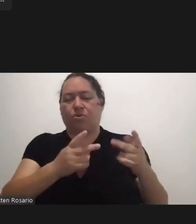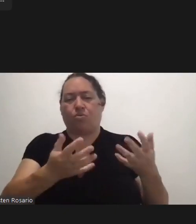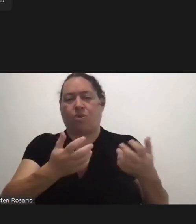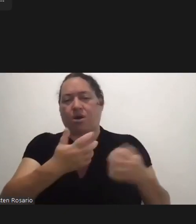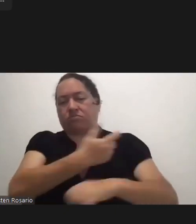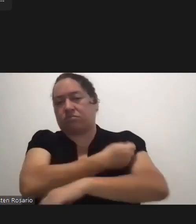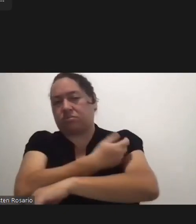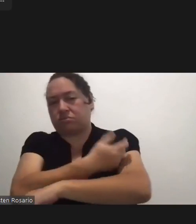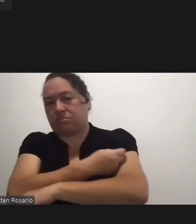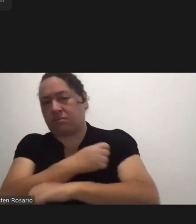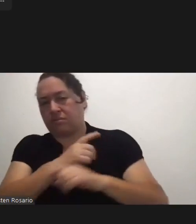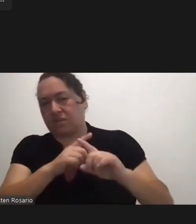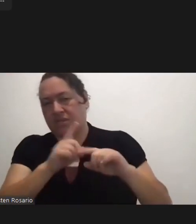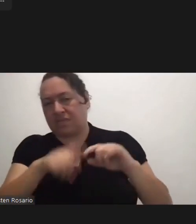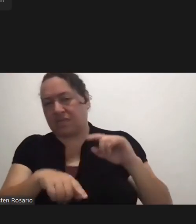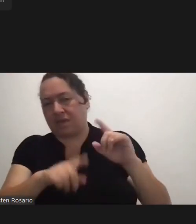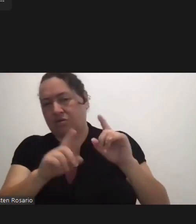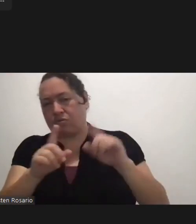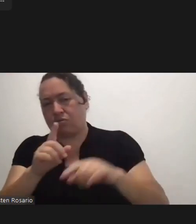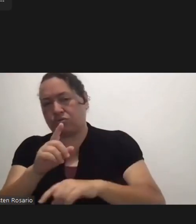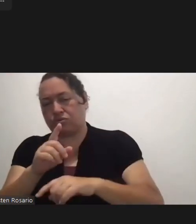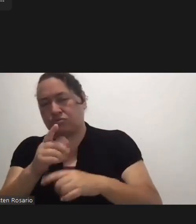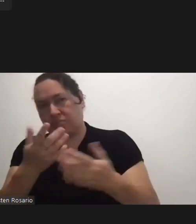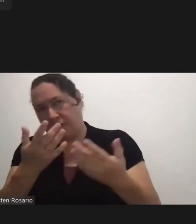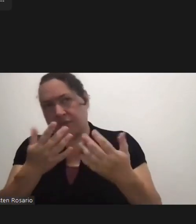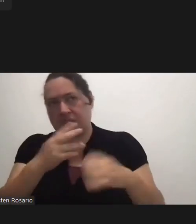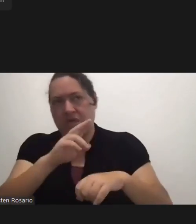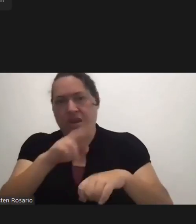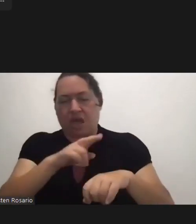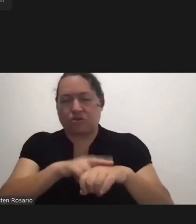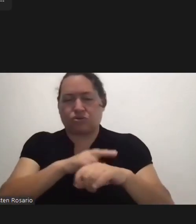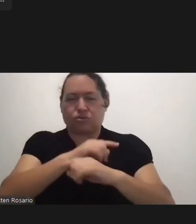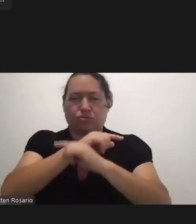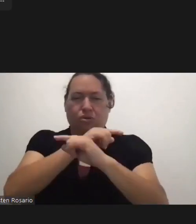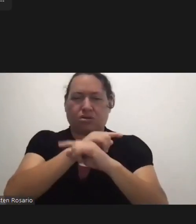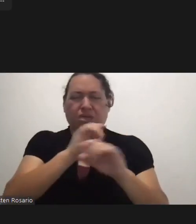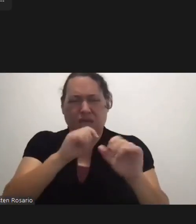Able To Go To A Center Of The National Guard Coming To Them Could You Tell Us